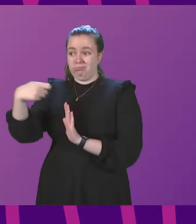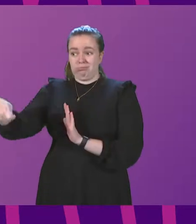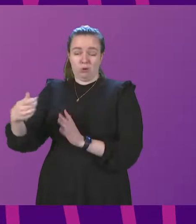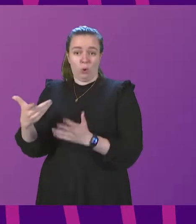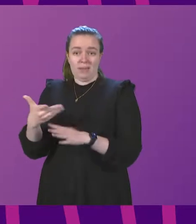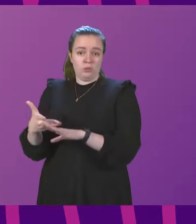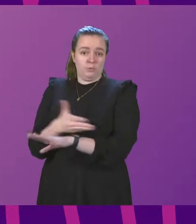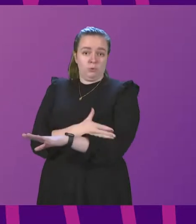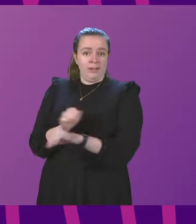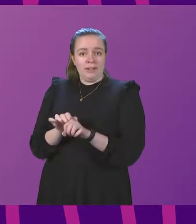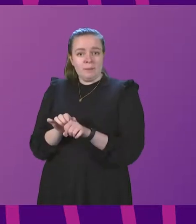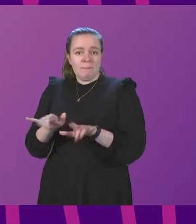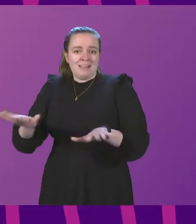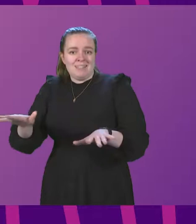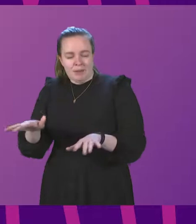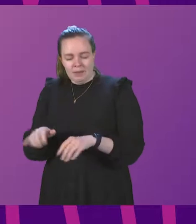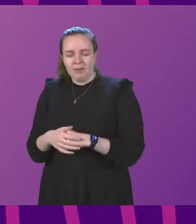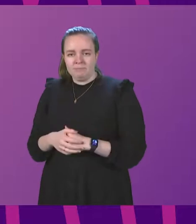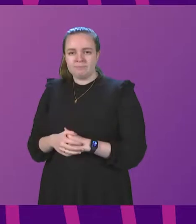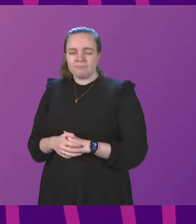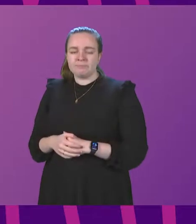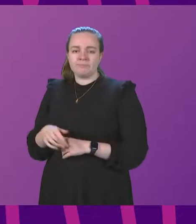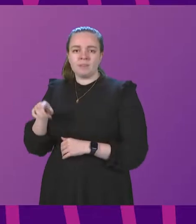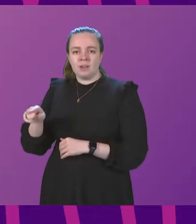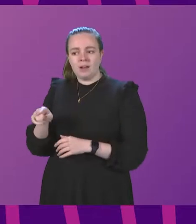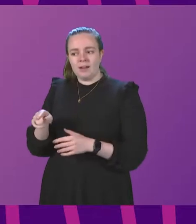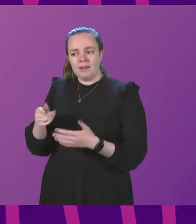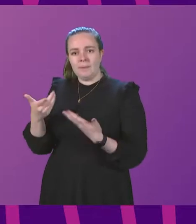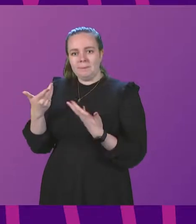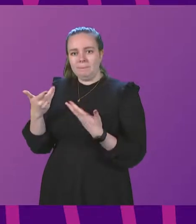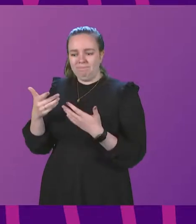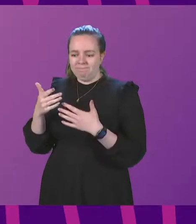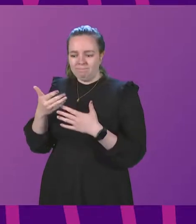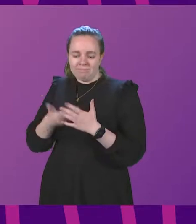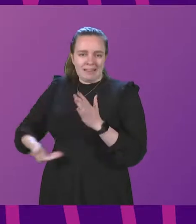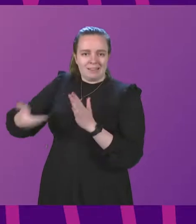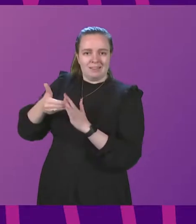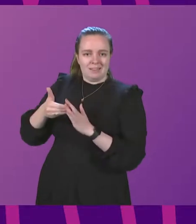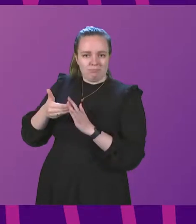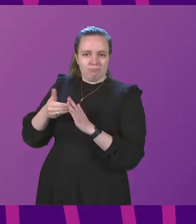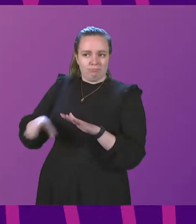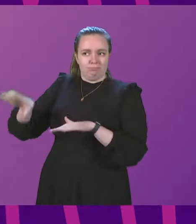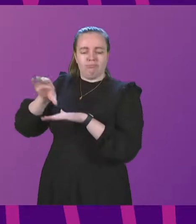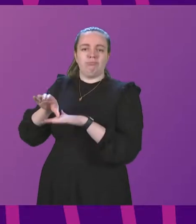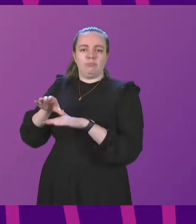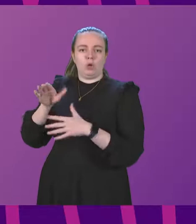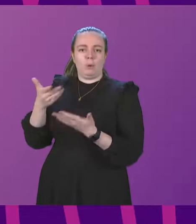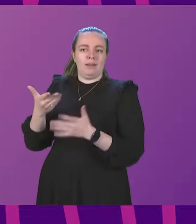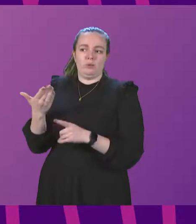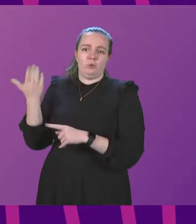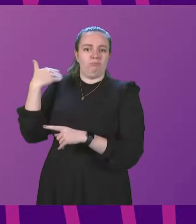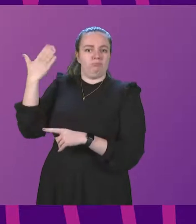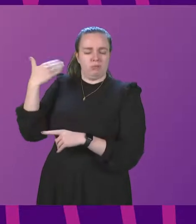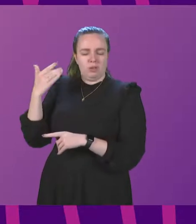-pandemic years. It builds on the approach that has been undertaken historically but as well as as I said in my opening